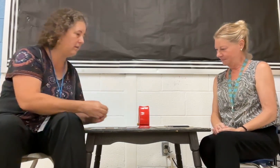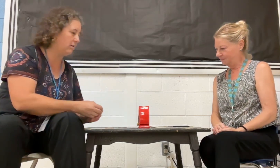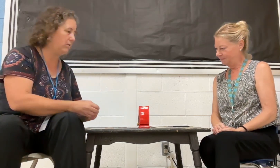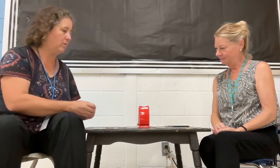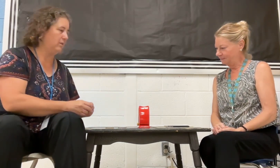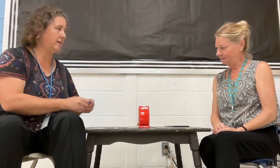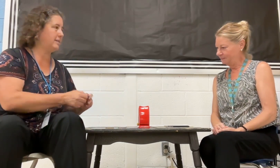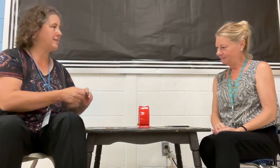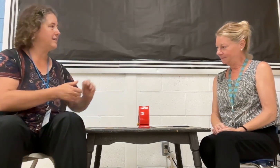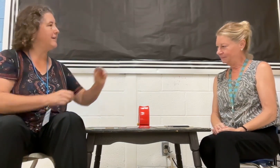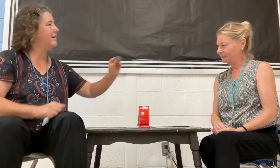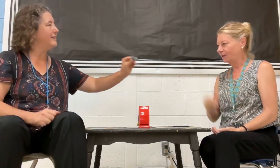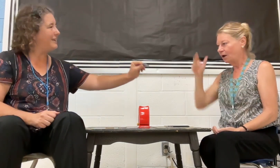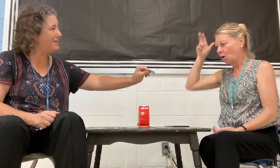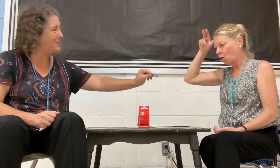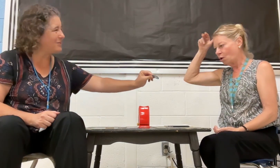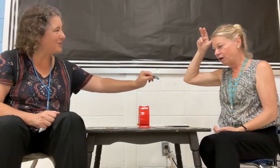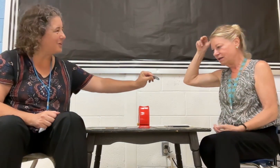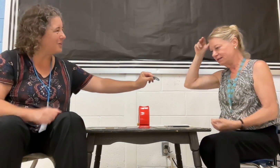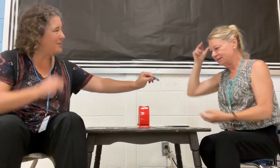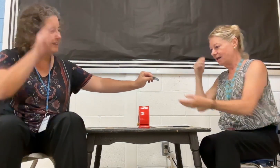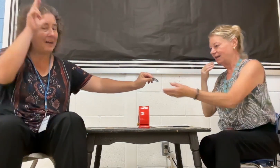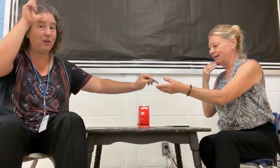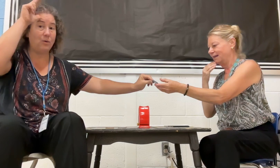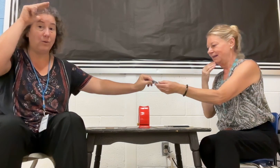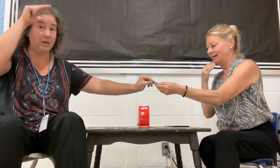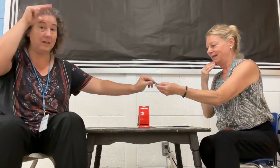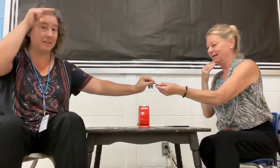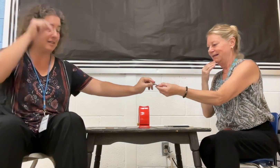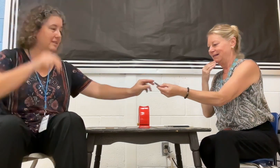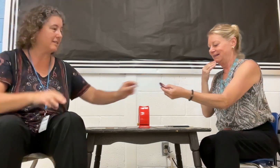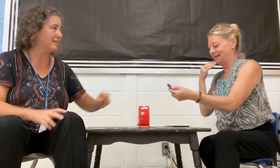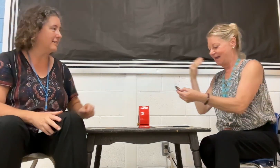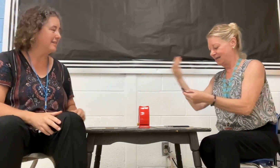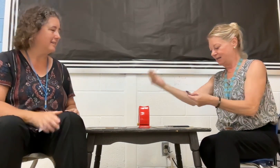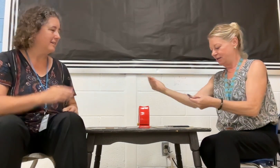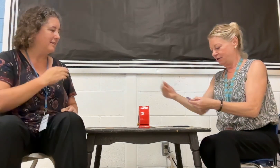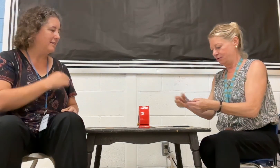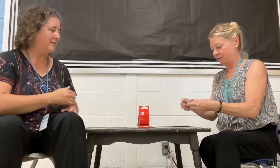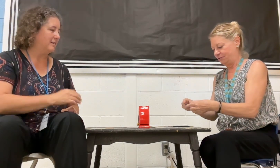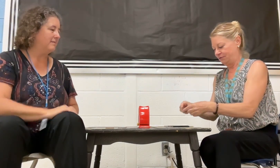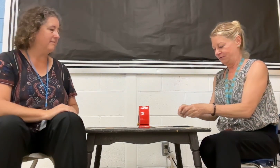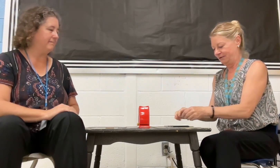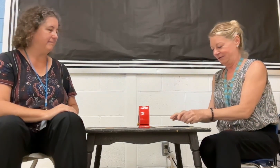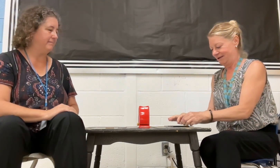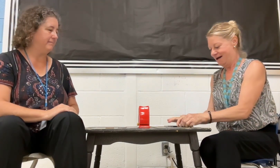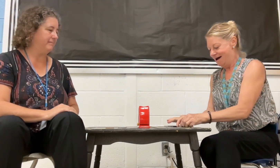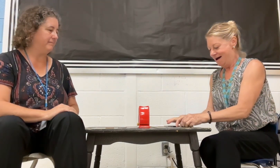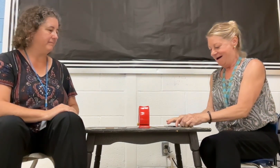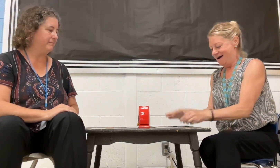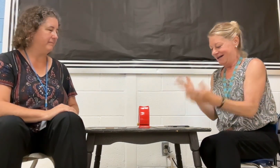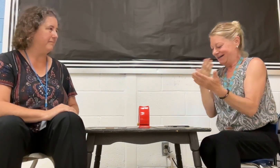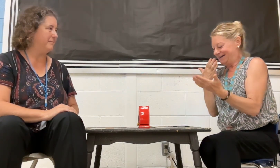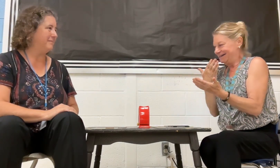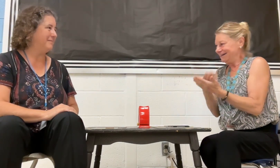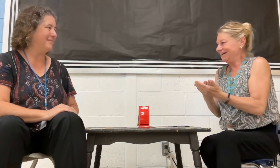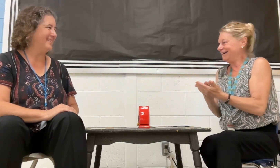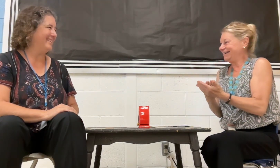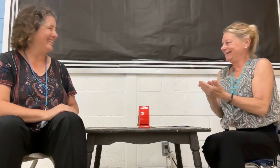Horse. Here you go. Horse. Horse. Thank you. Good. Good. Good. Good.